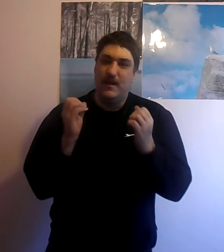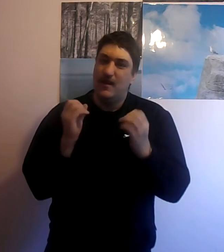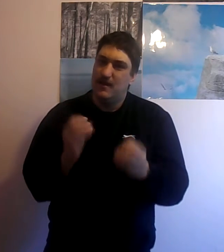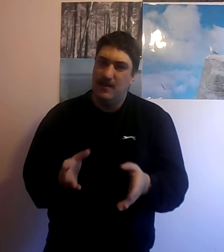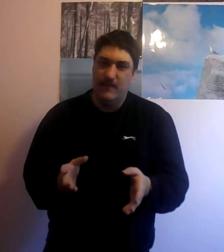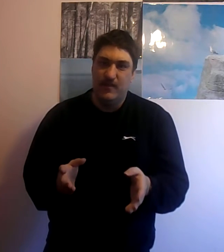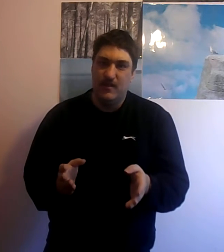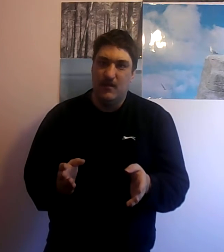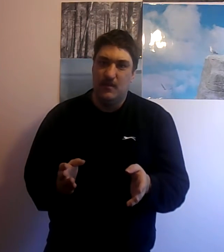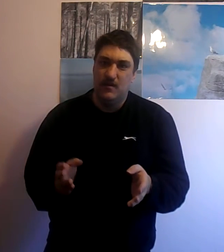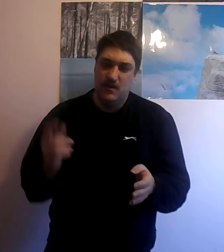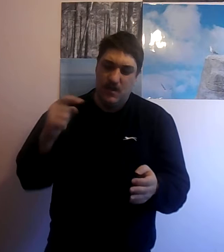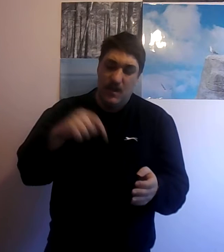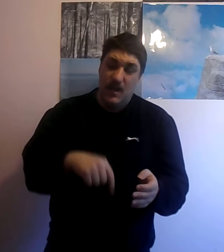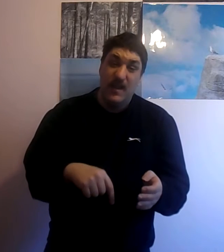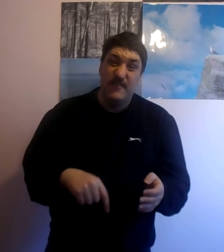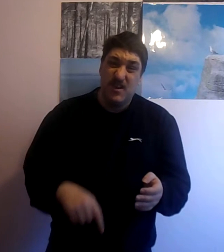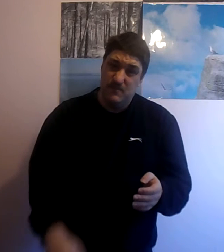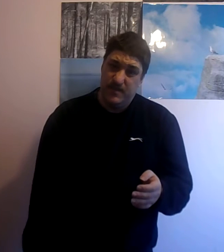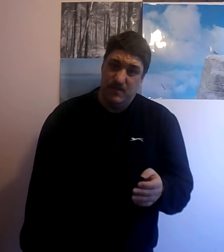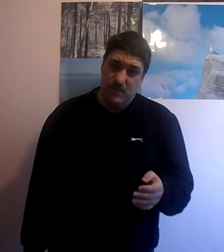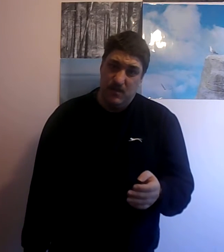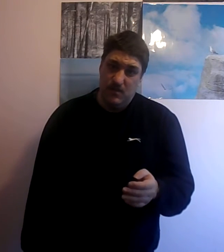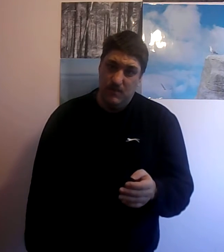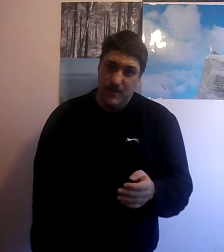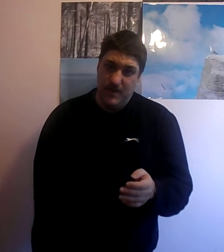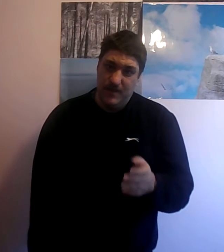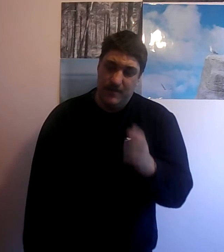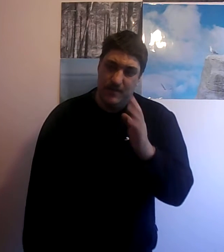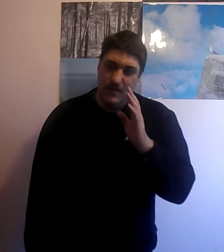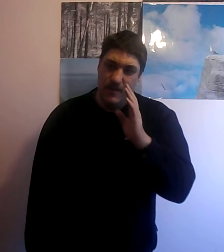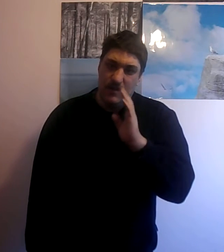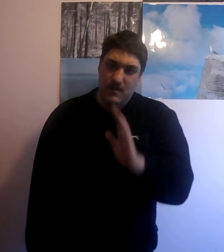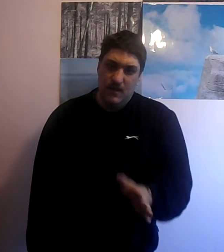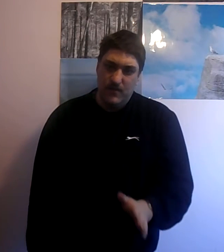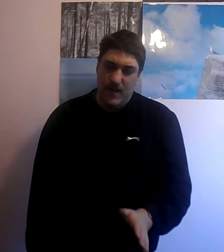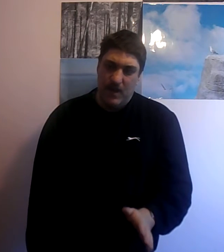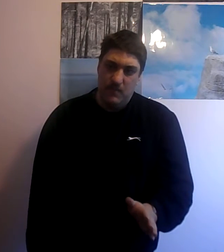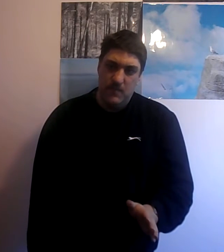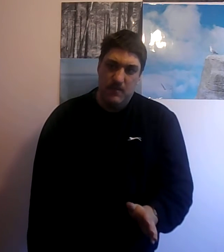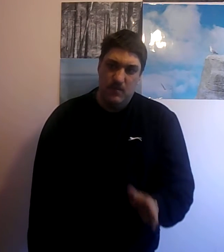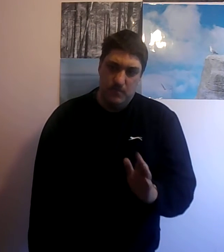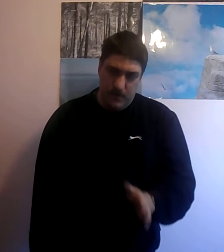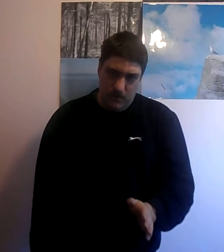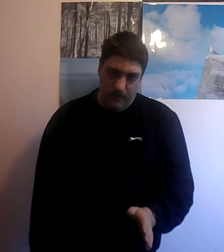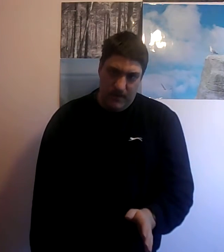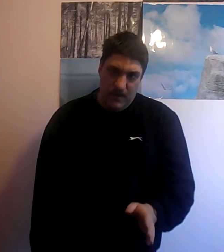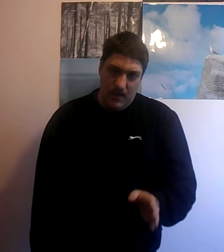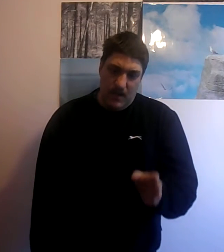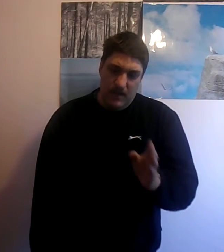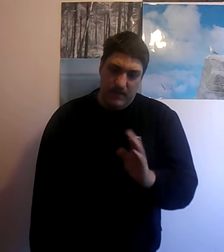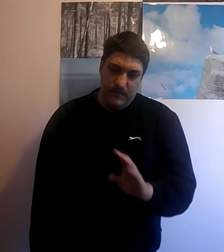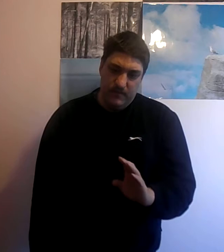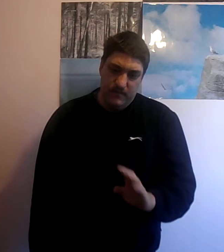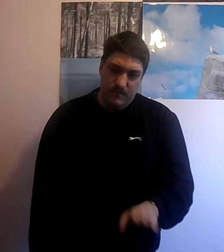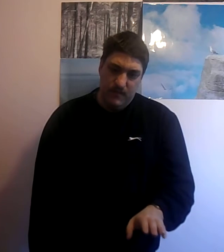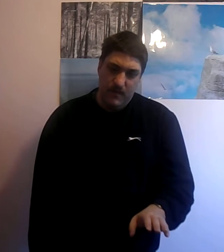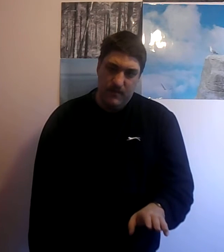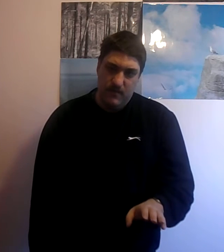leave a sub leave a comment down below because you know that helps me to improve and to